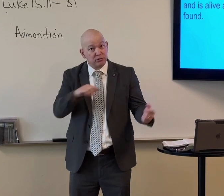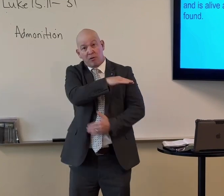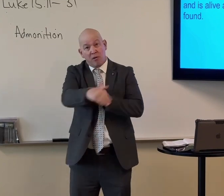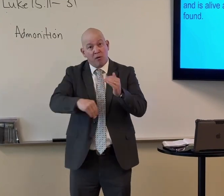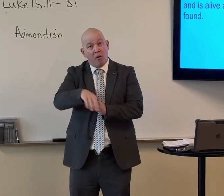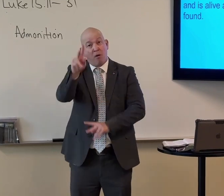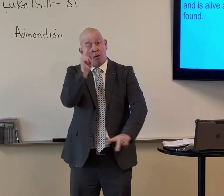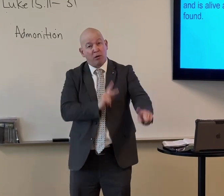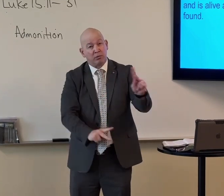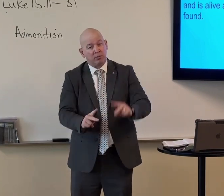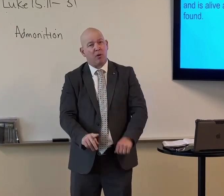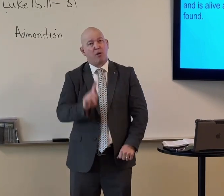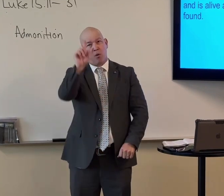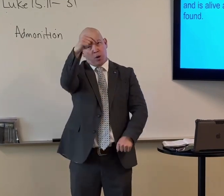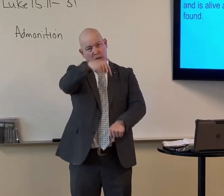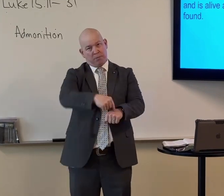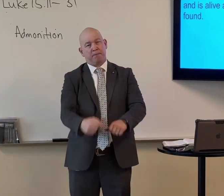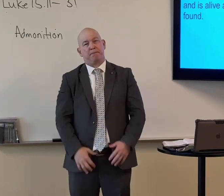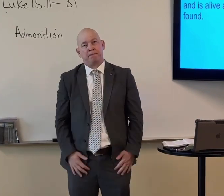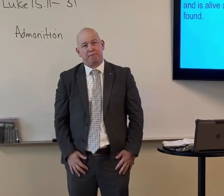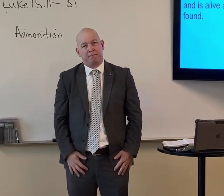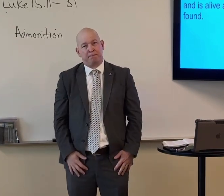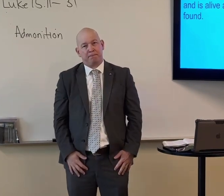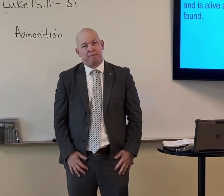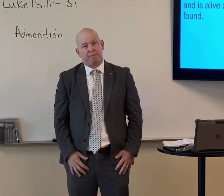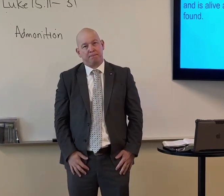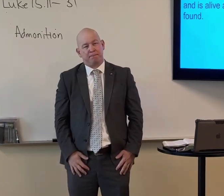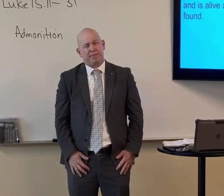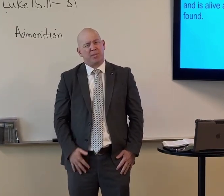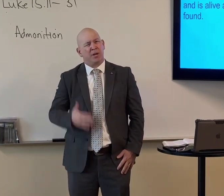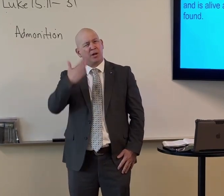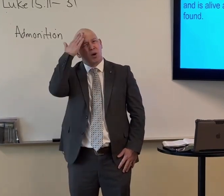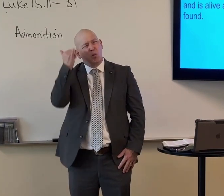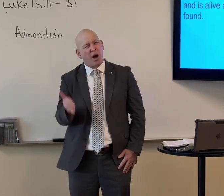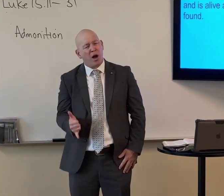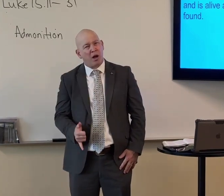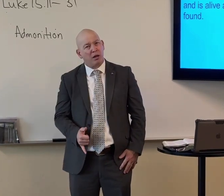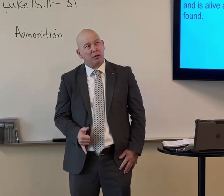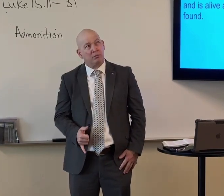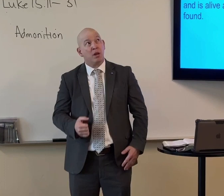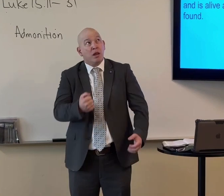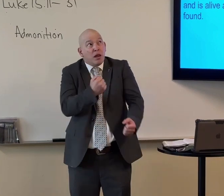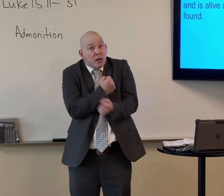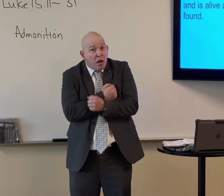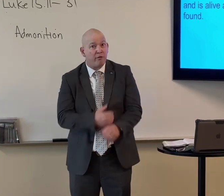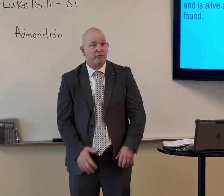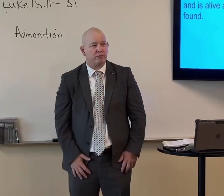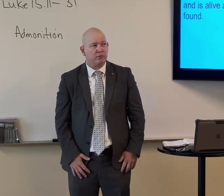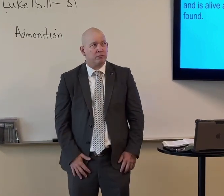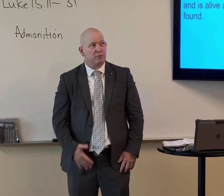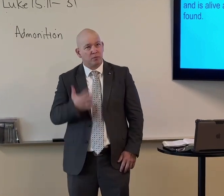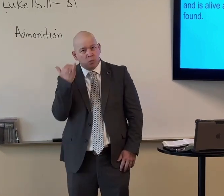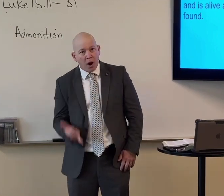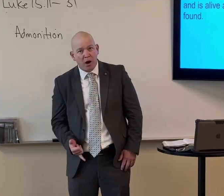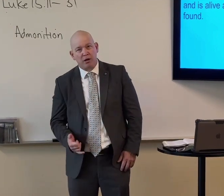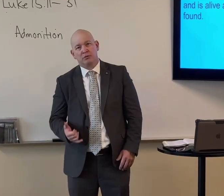For all sin. For all people. And that happened one time. For all. Why? Because of his love.